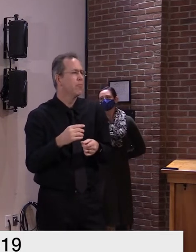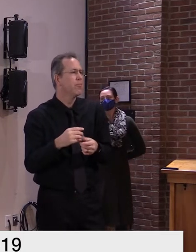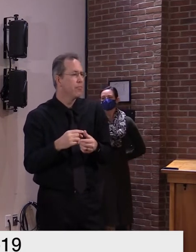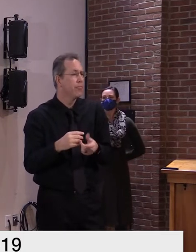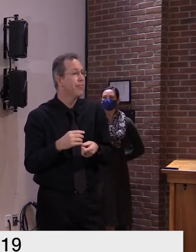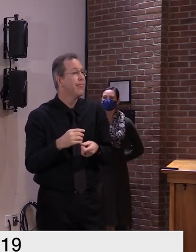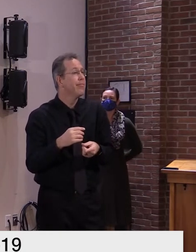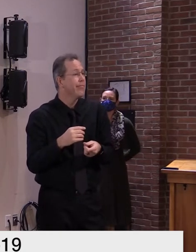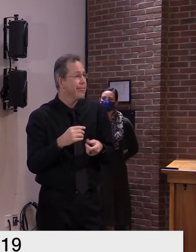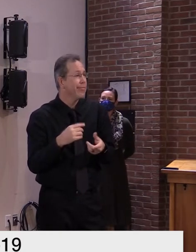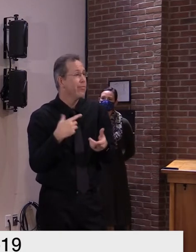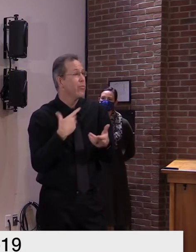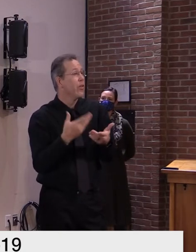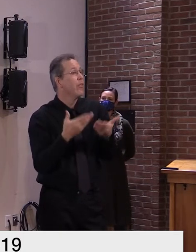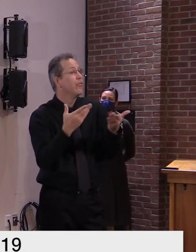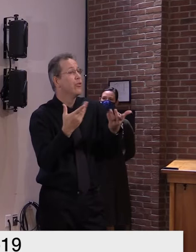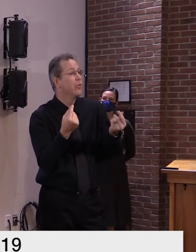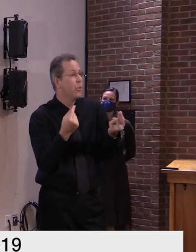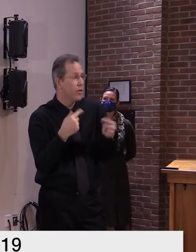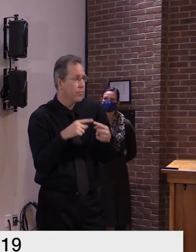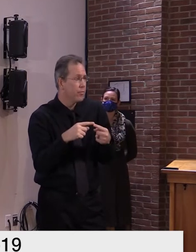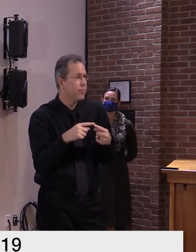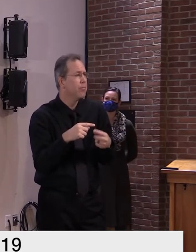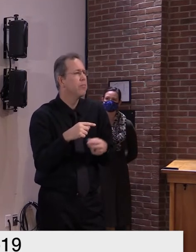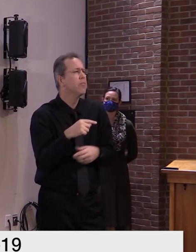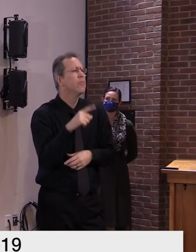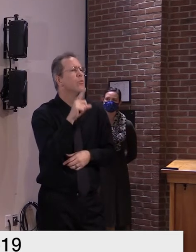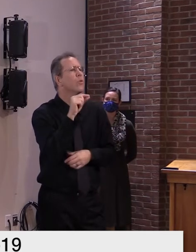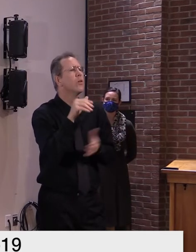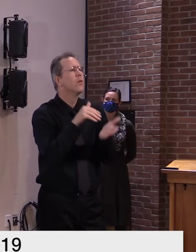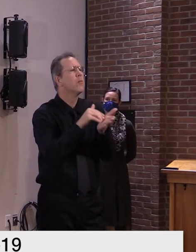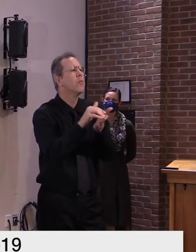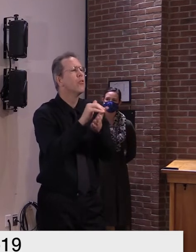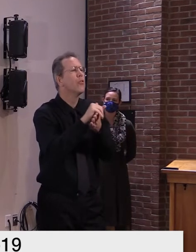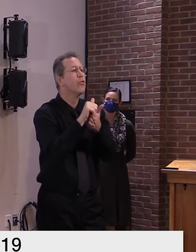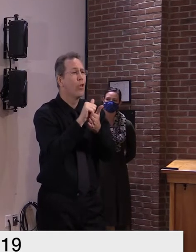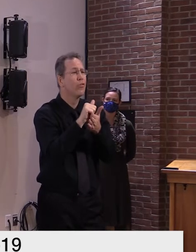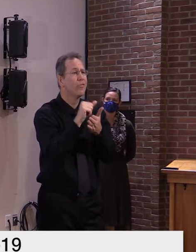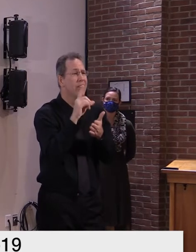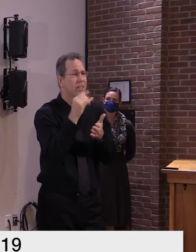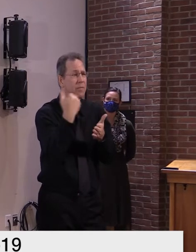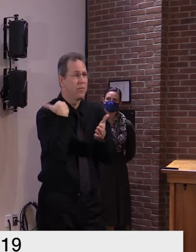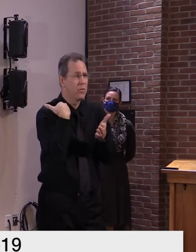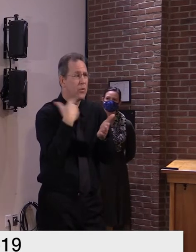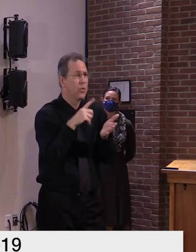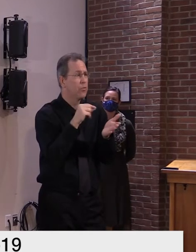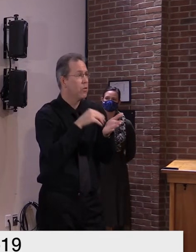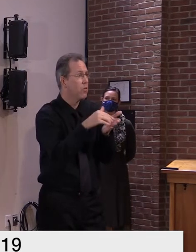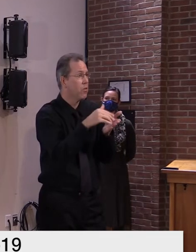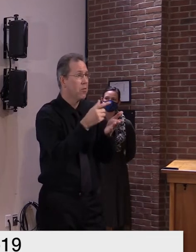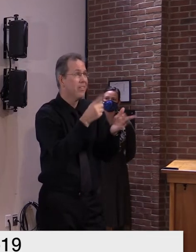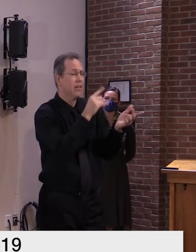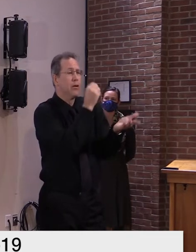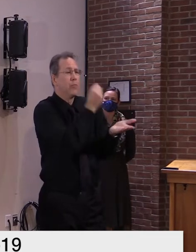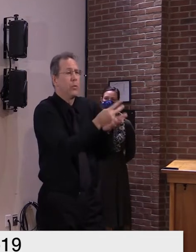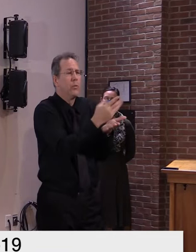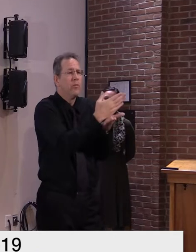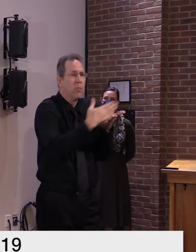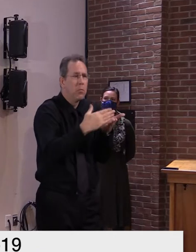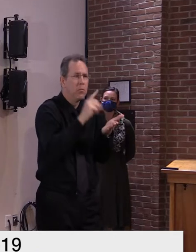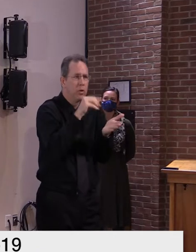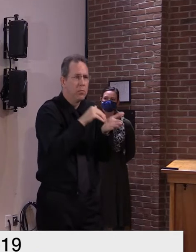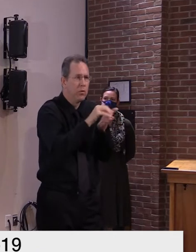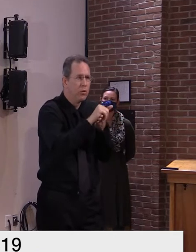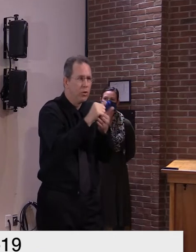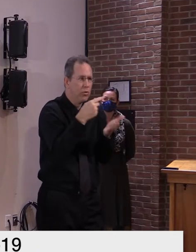for about i think it was around 20 million dollars uh they approved uh one piece of that uh i think it was two million dollars for the hazard pay